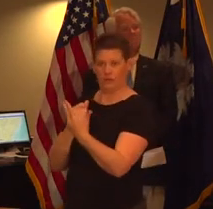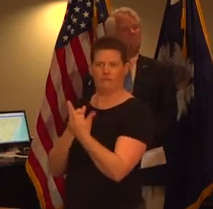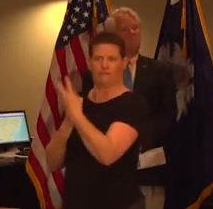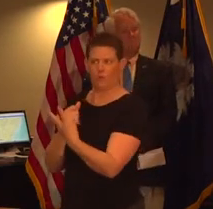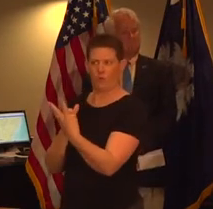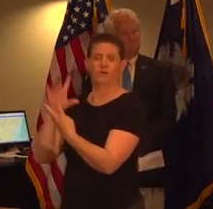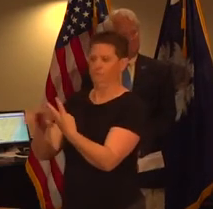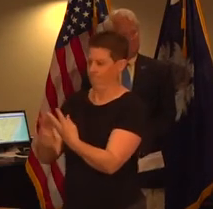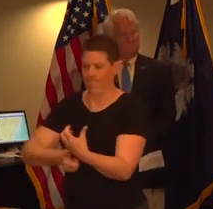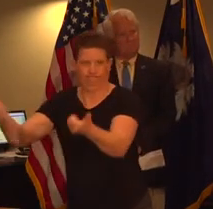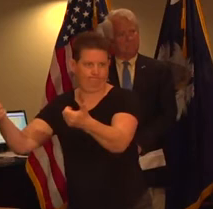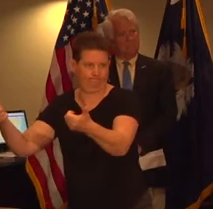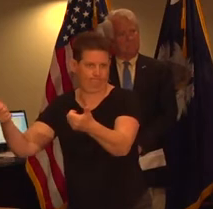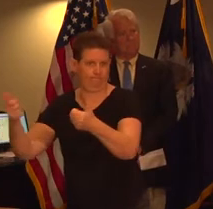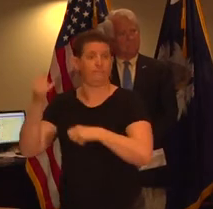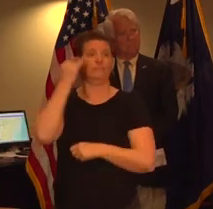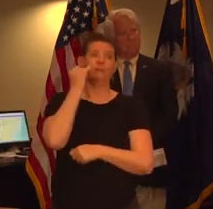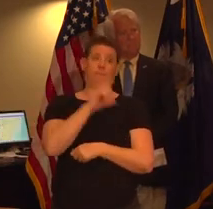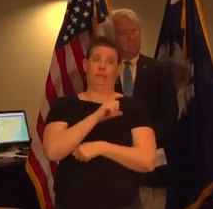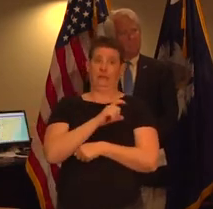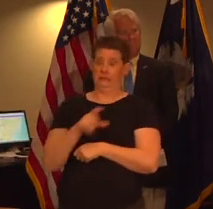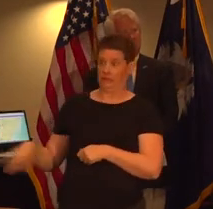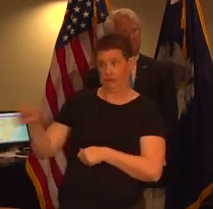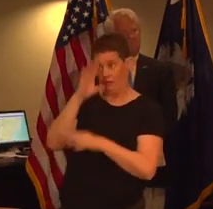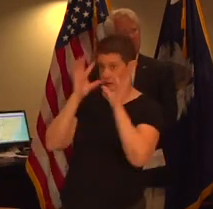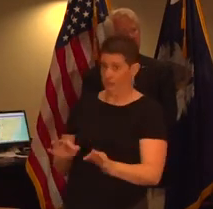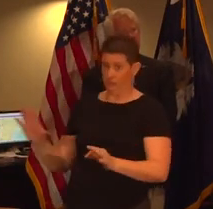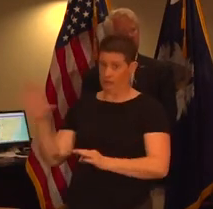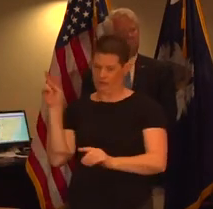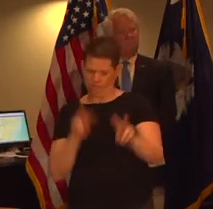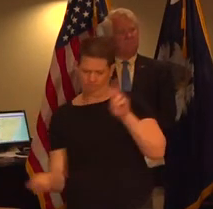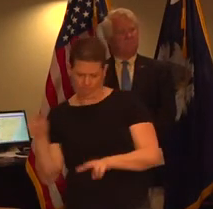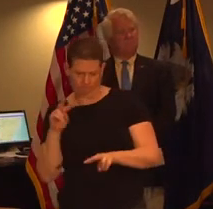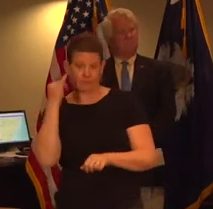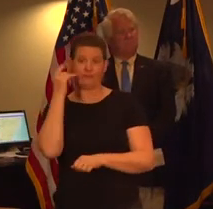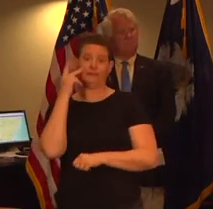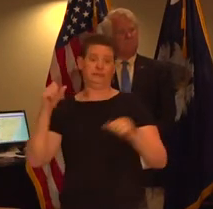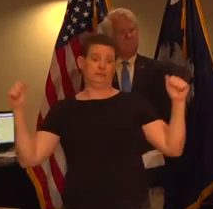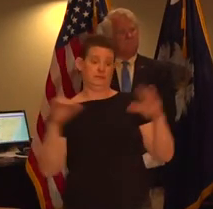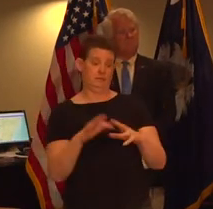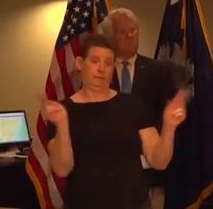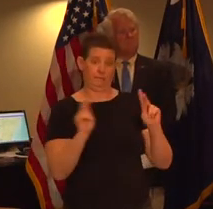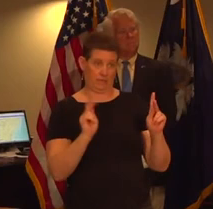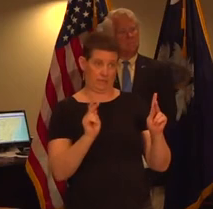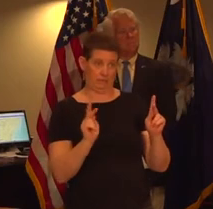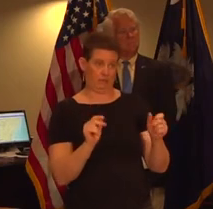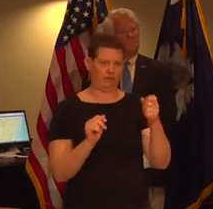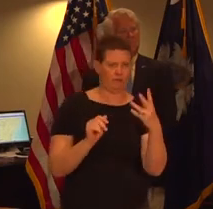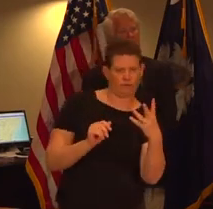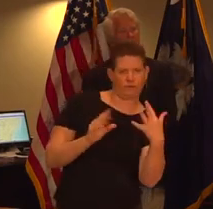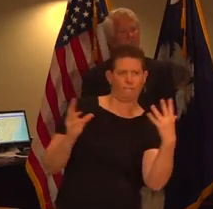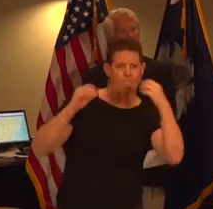officials determine in their discretion that such gathering or congregation in people poses